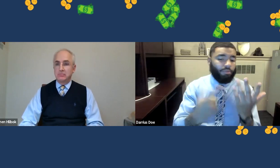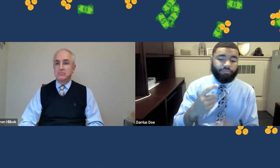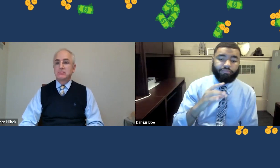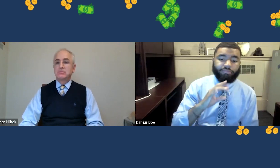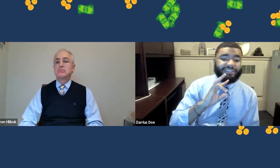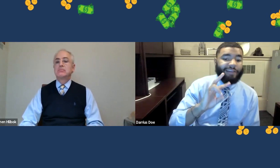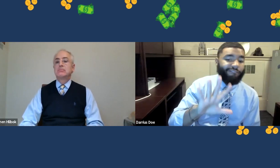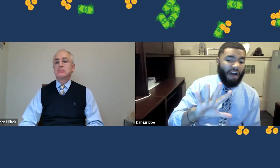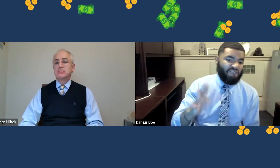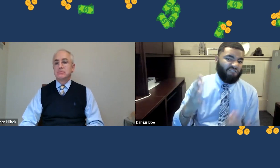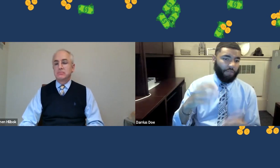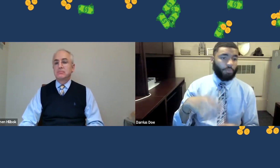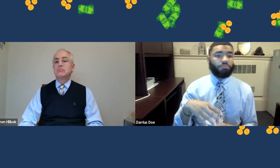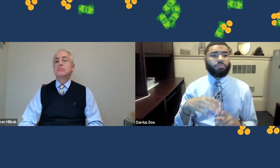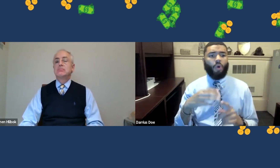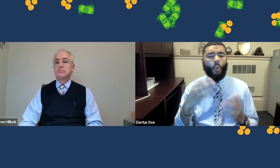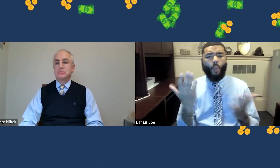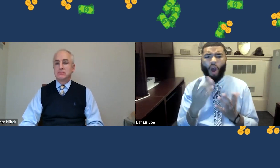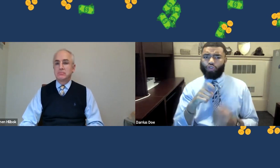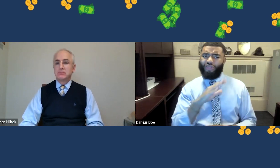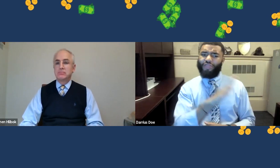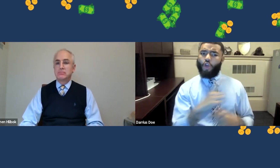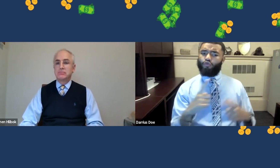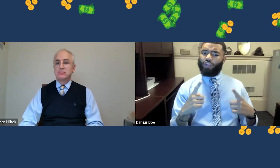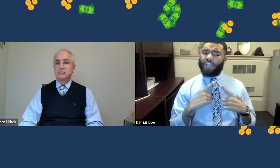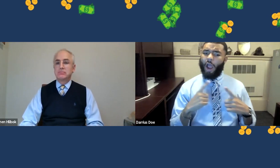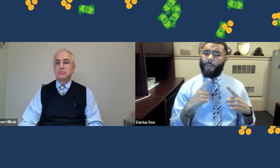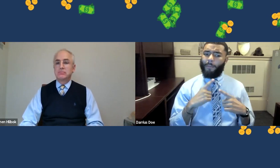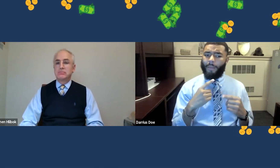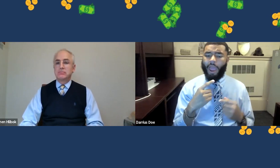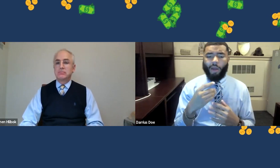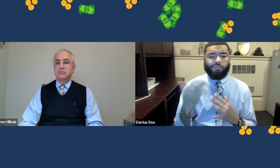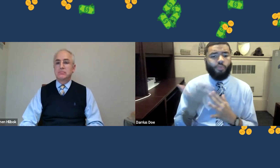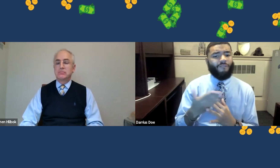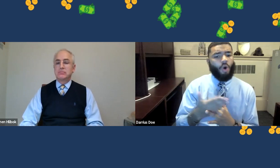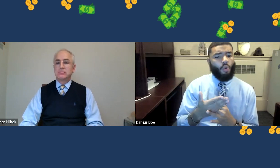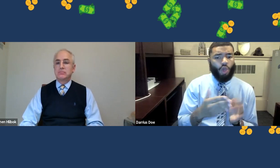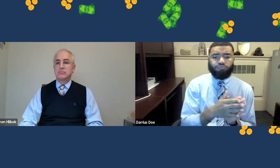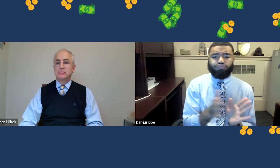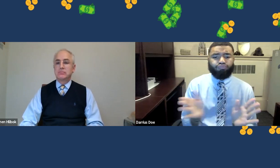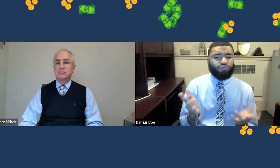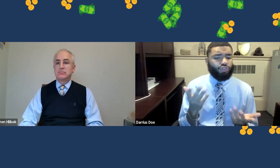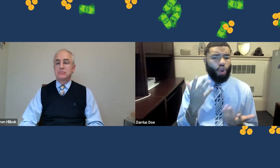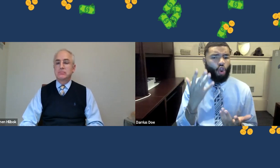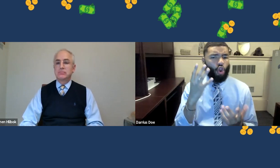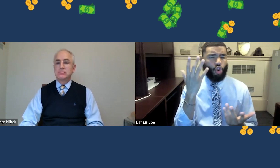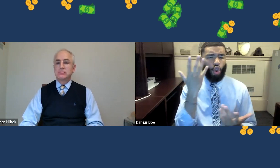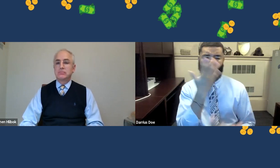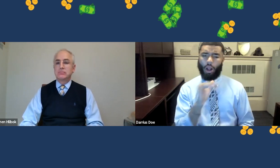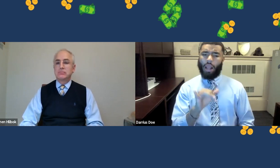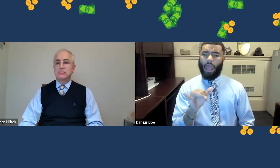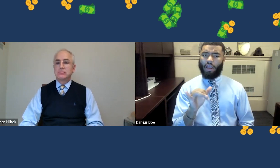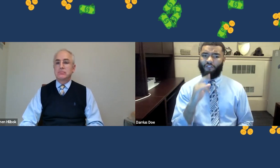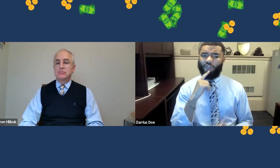work for a long time, let's say till they're 75, what should their retirement portfolio look like